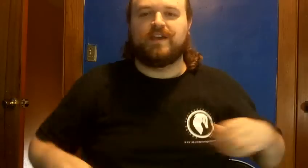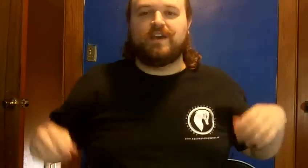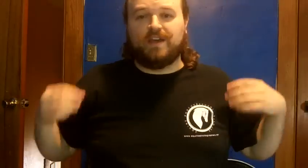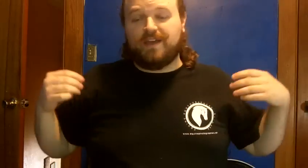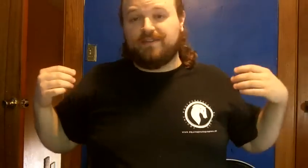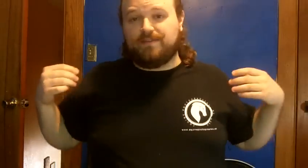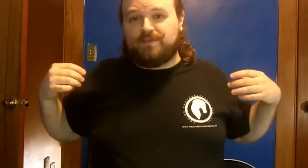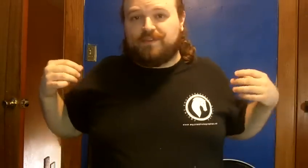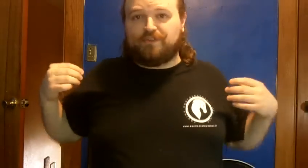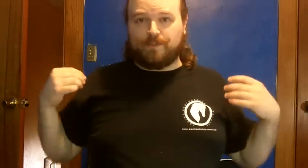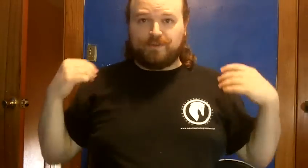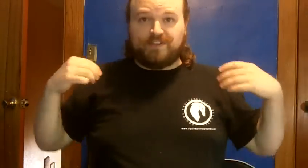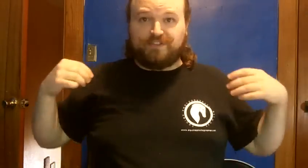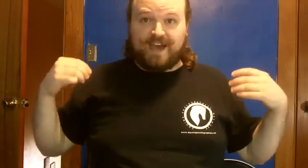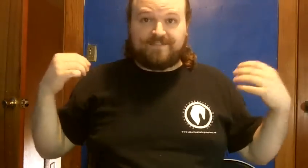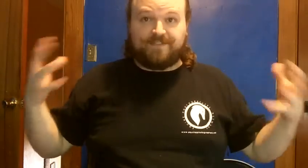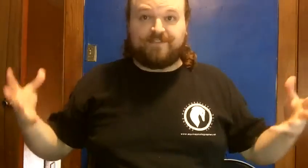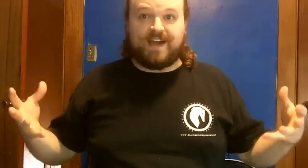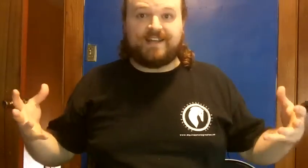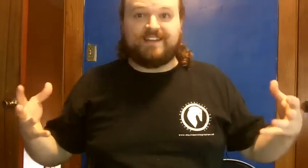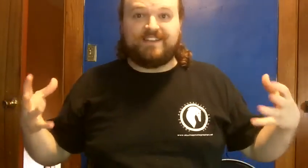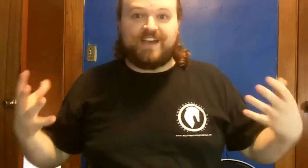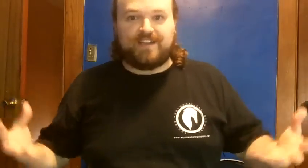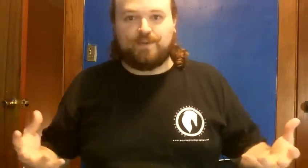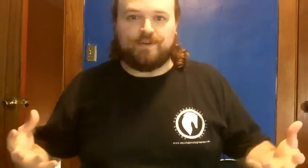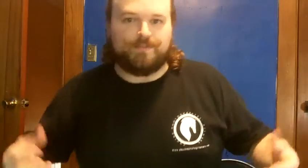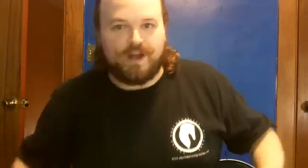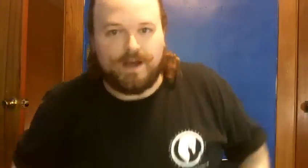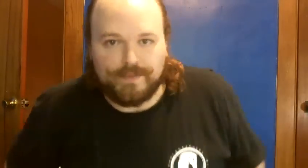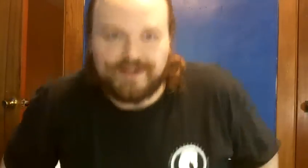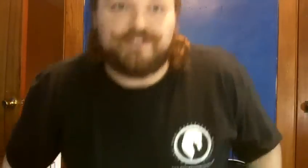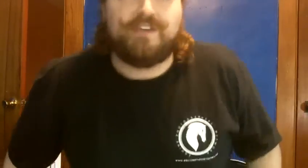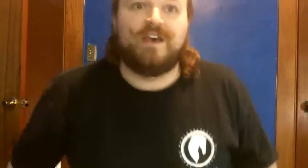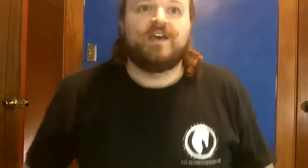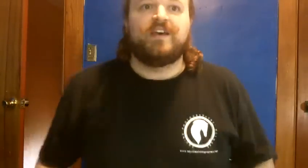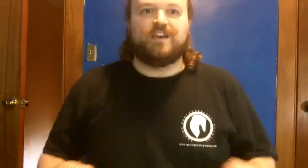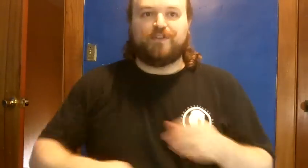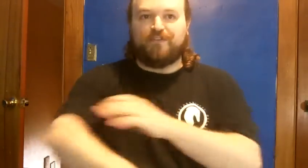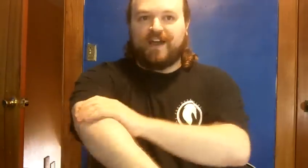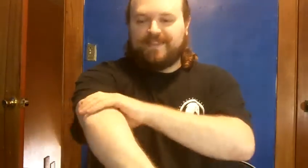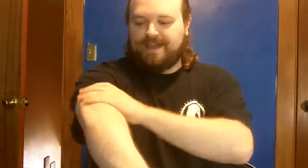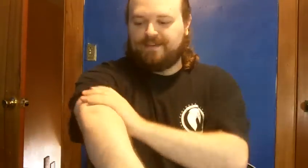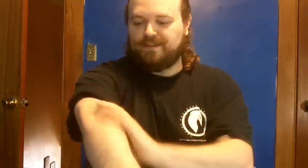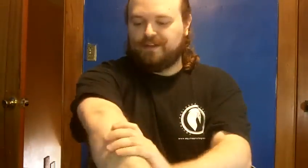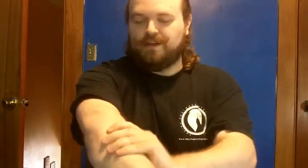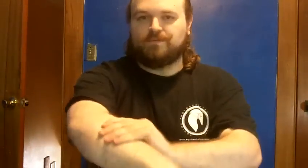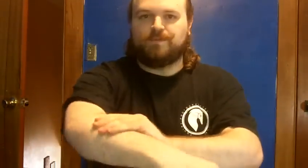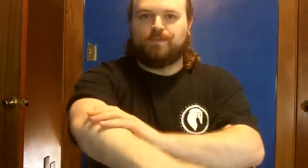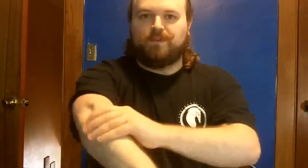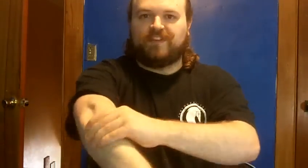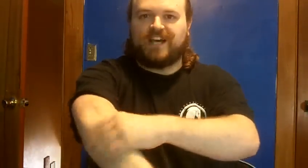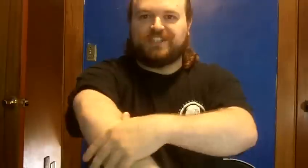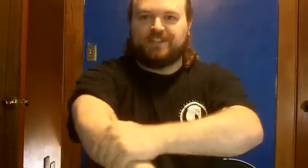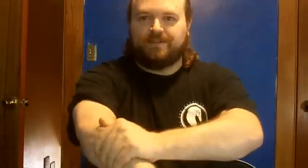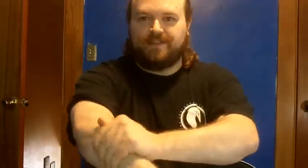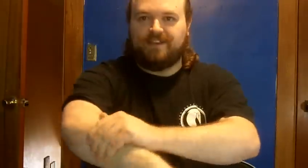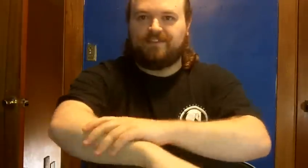and the the trouble is you have to find exactly where the problem is if you find that you know massaging these